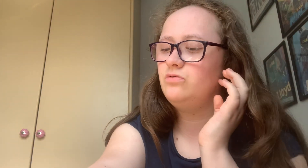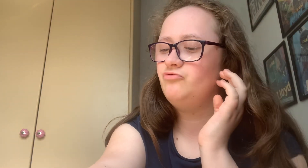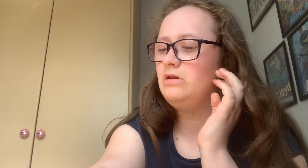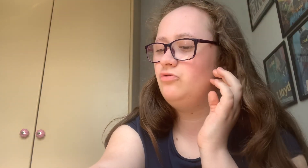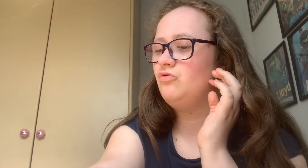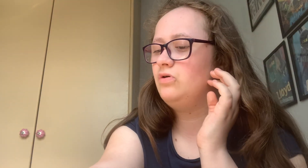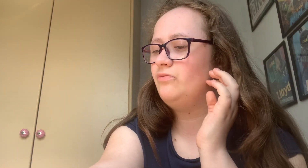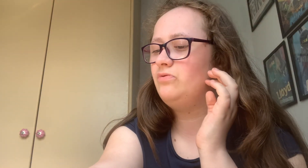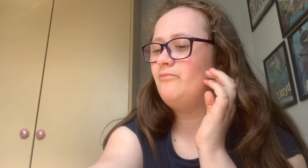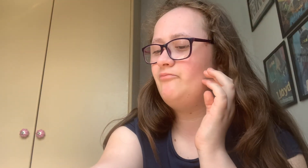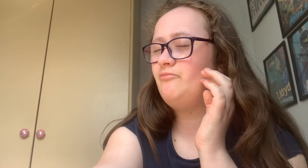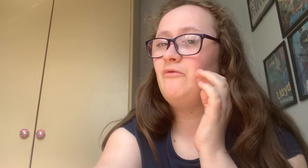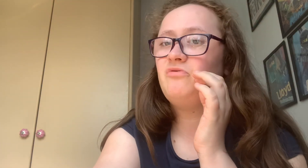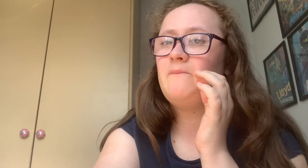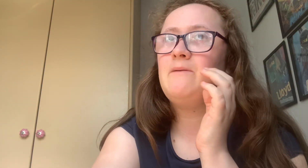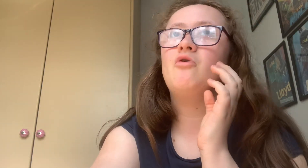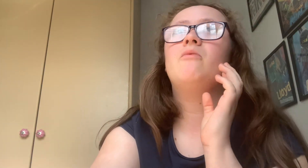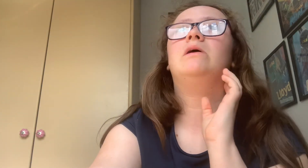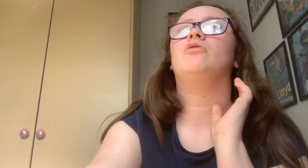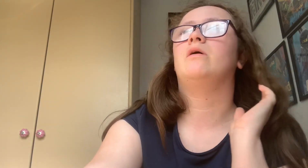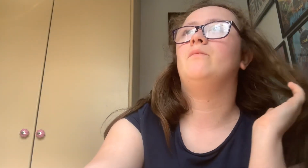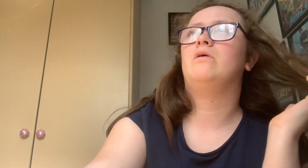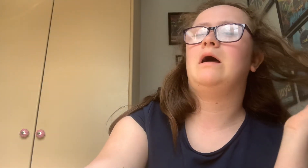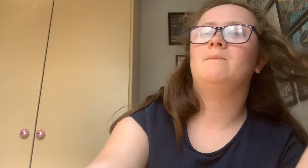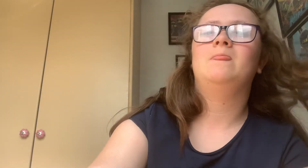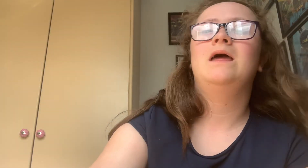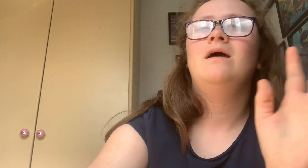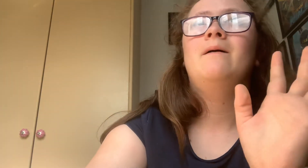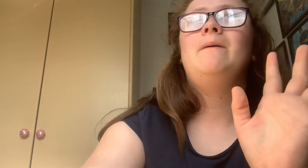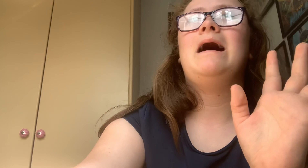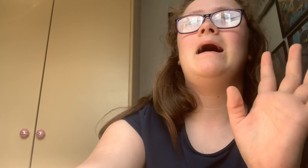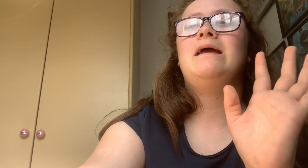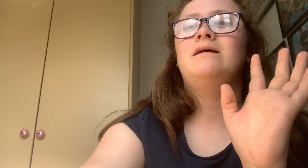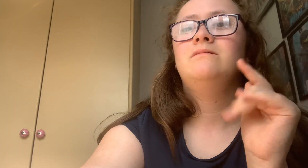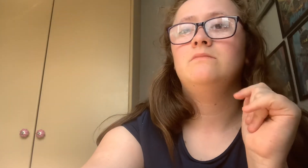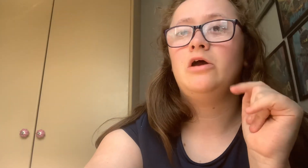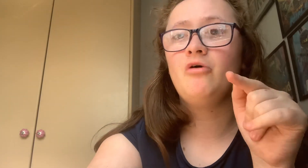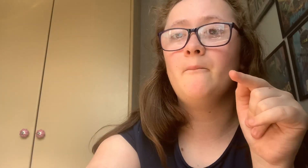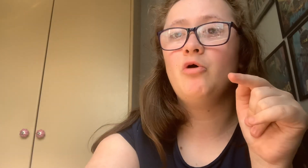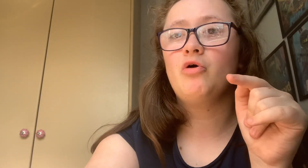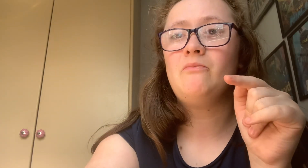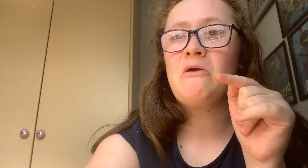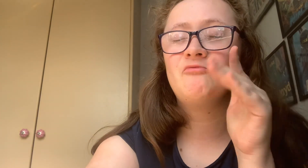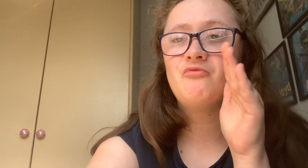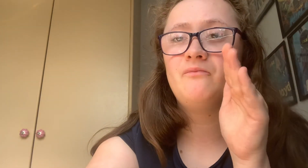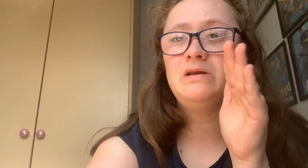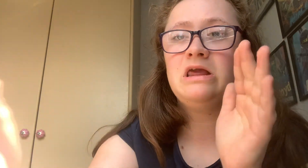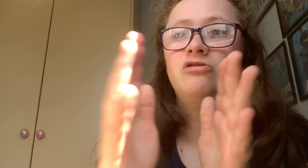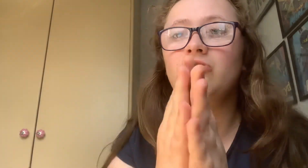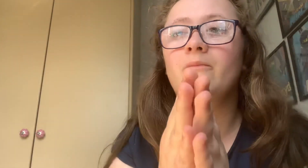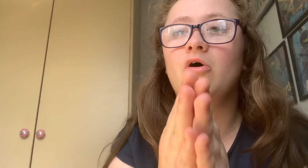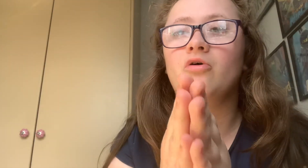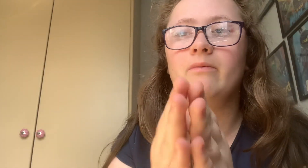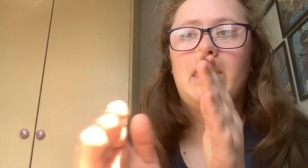just really annoyed with the people who make talk a book out Bye, and don't block me. Please don't block me.